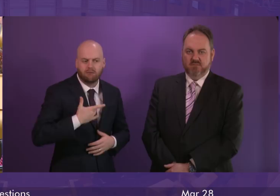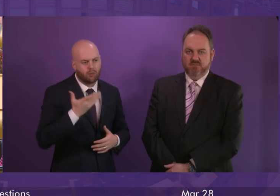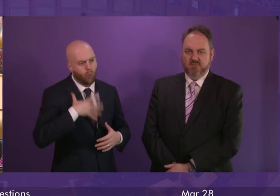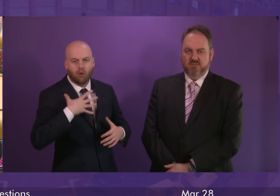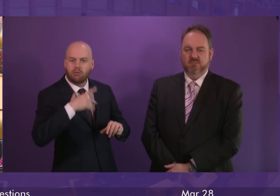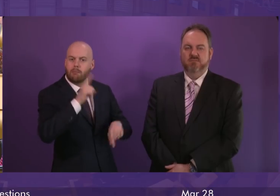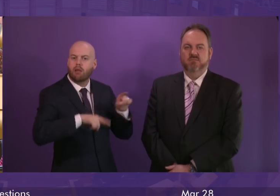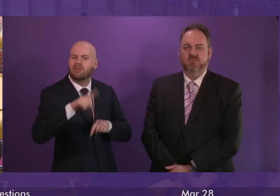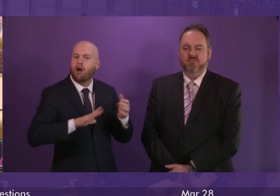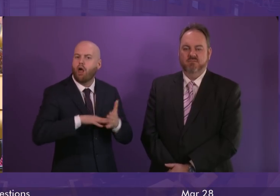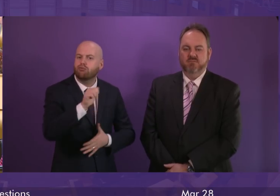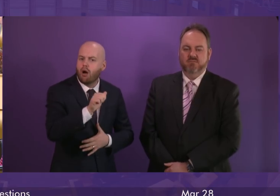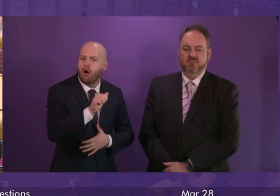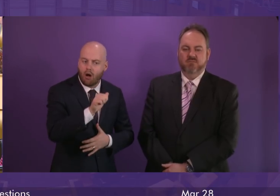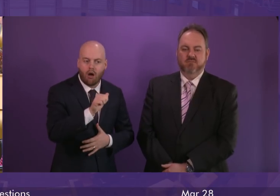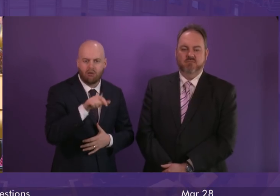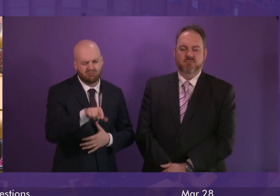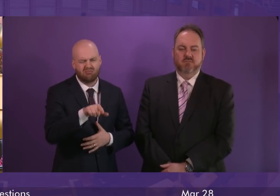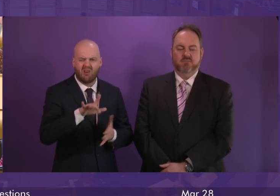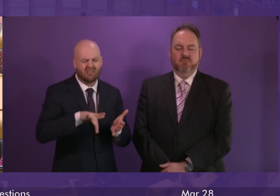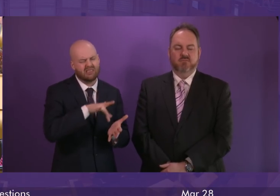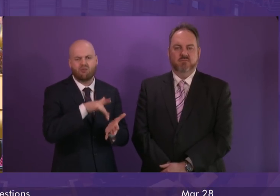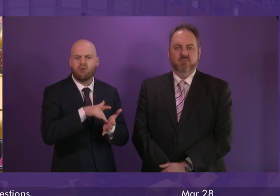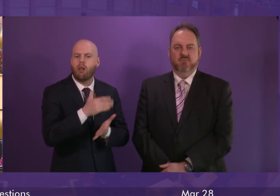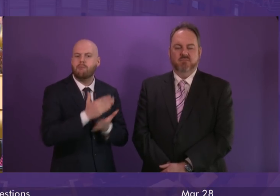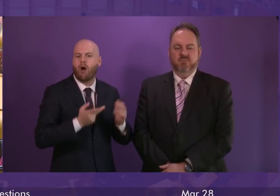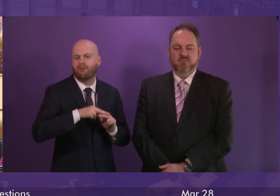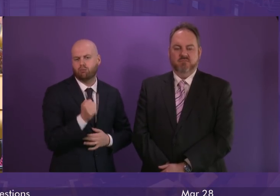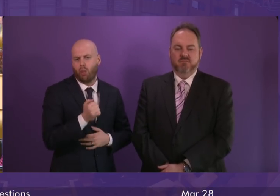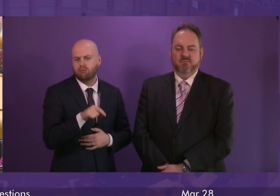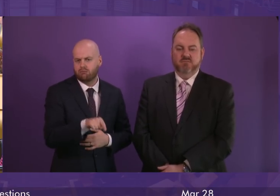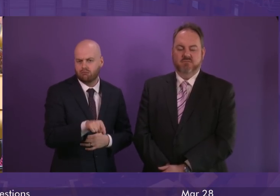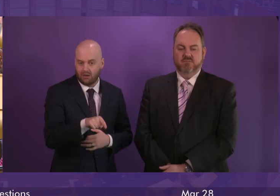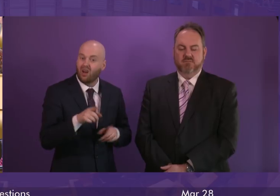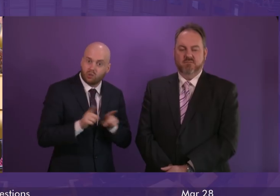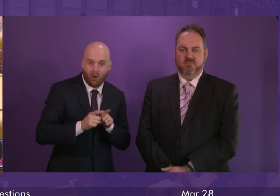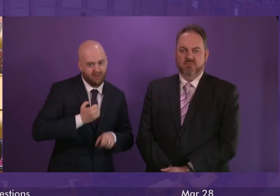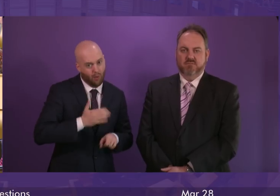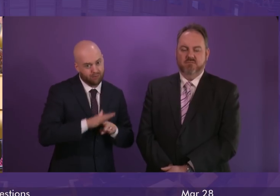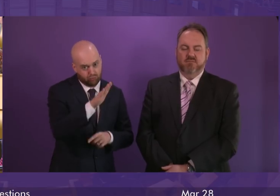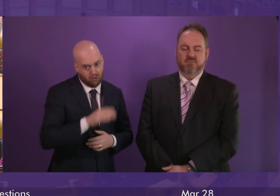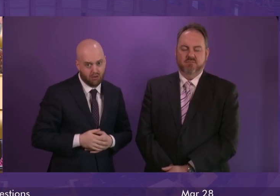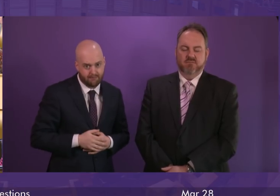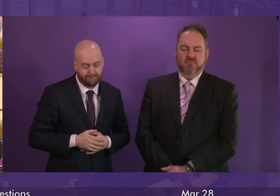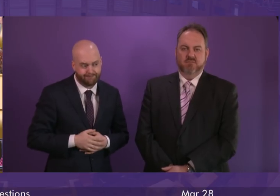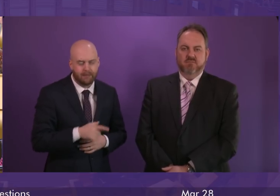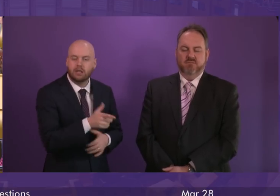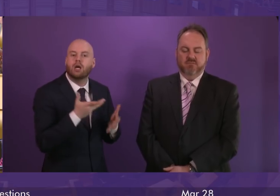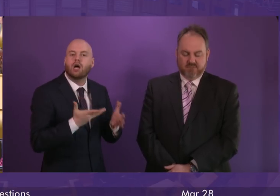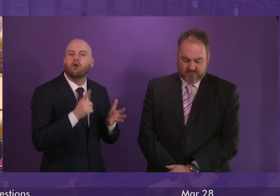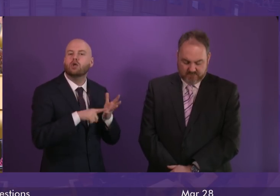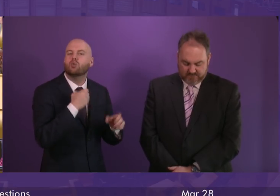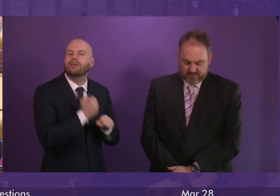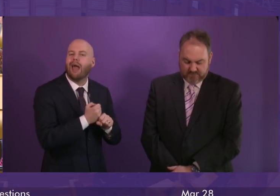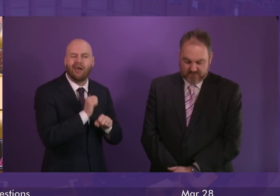an essential part not just of our present but also of our future. The UK Government's immigration system is not fit for purpose. We want to see a